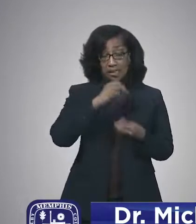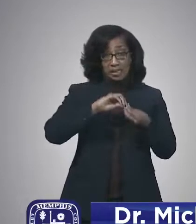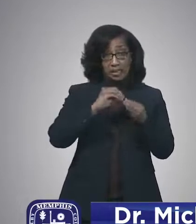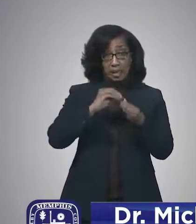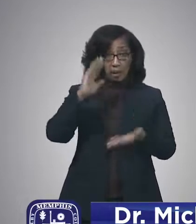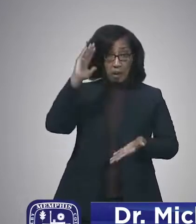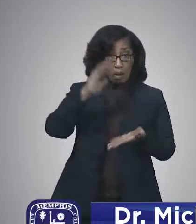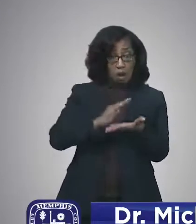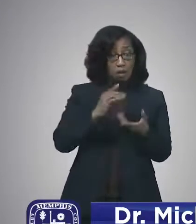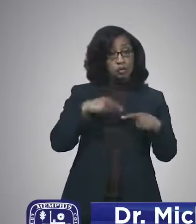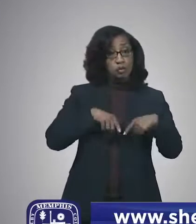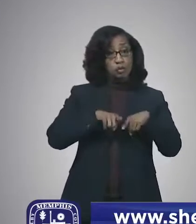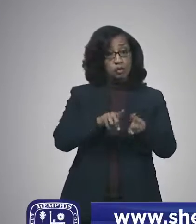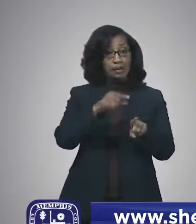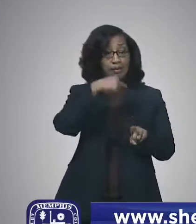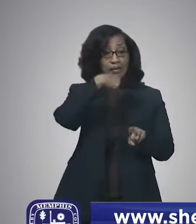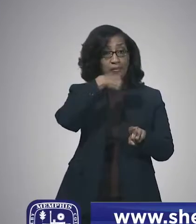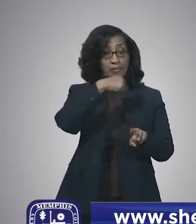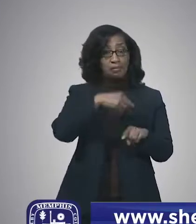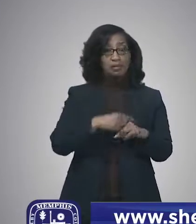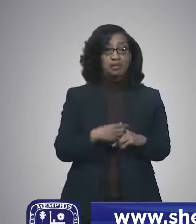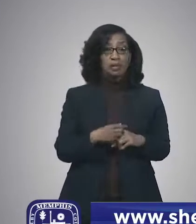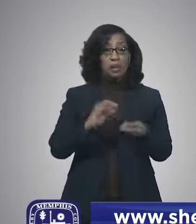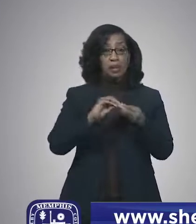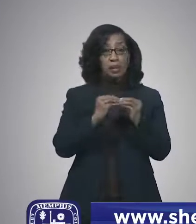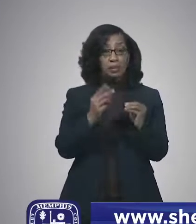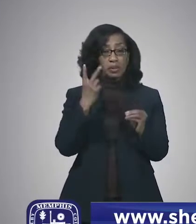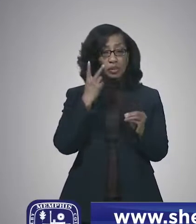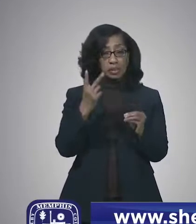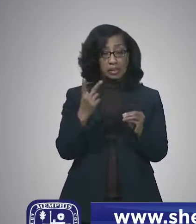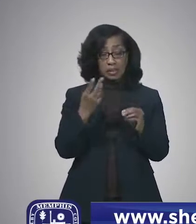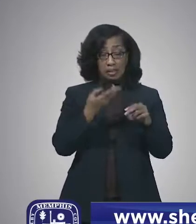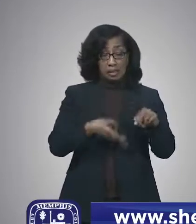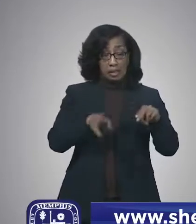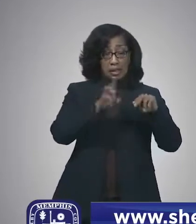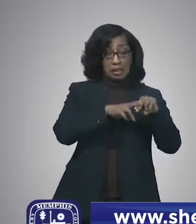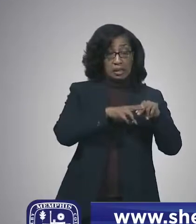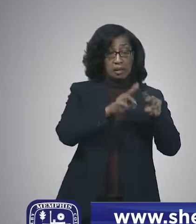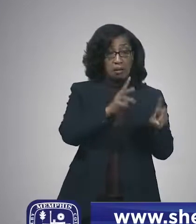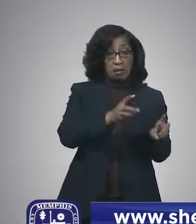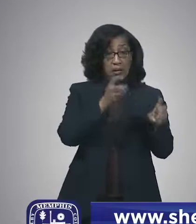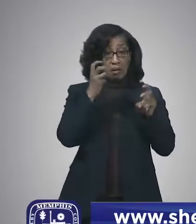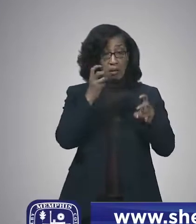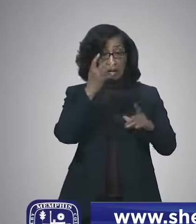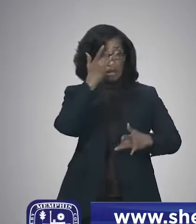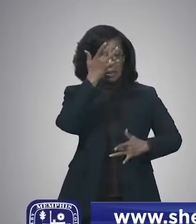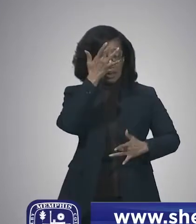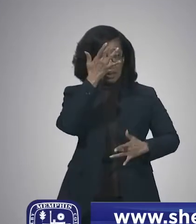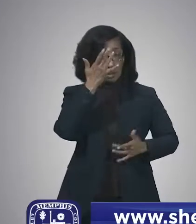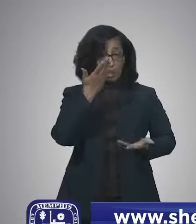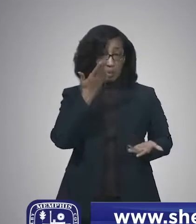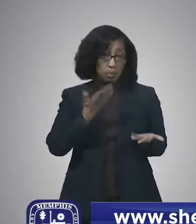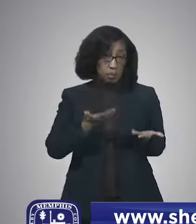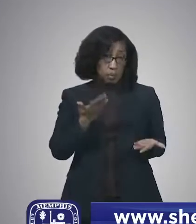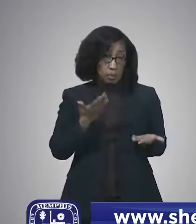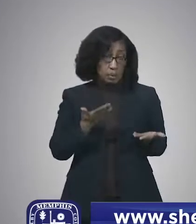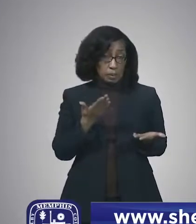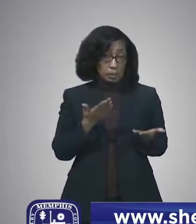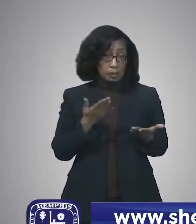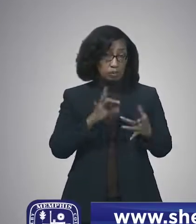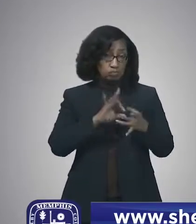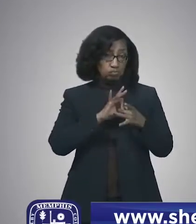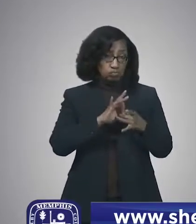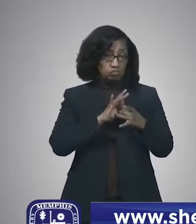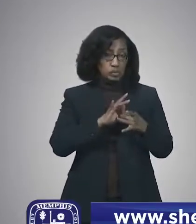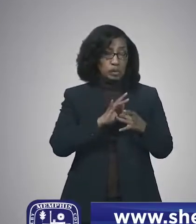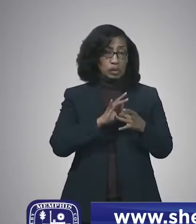holiday, and so what you're seeing in that rise in test positivity rate is probably a result of that. Not to get